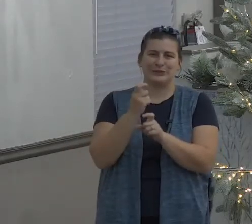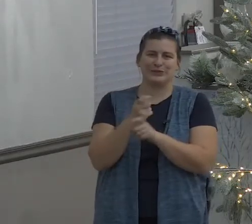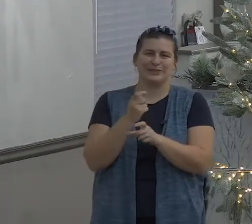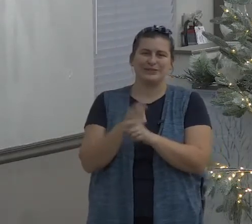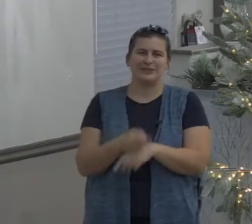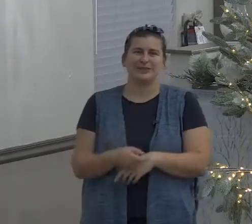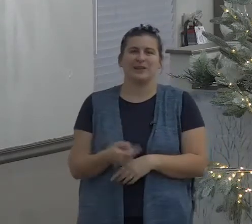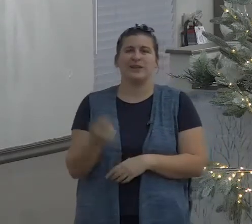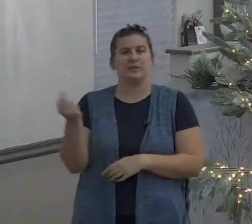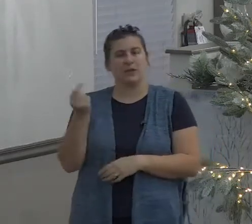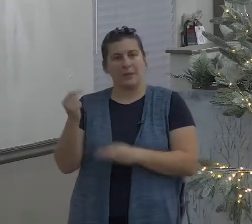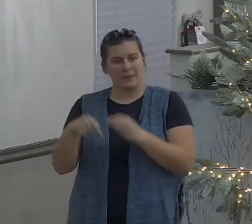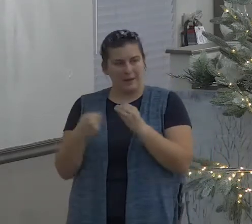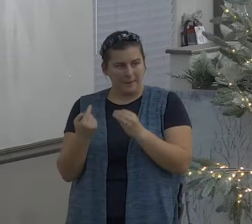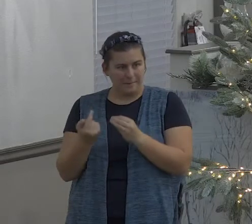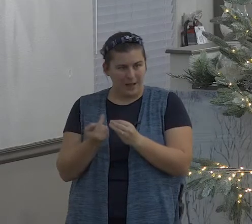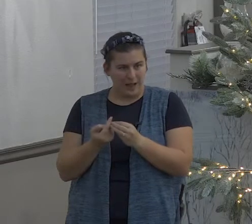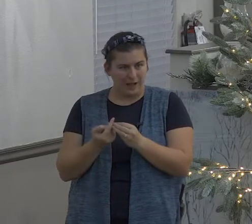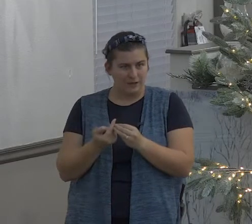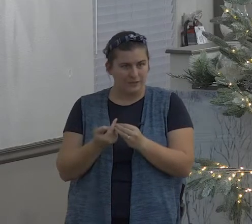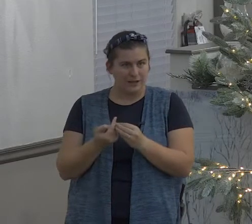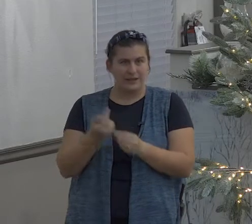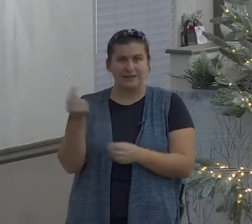if you believe that I just started to call